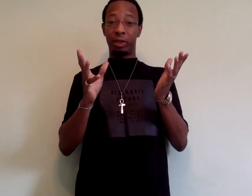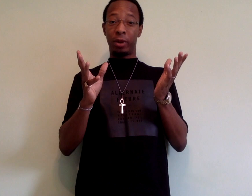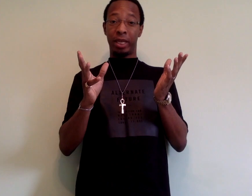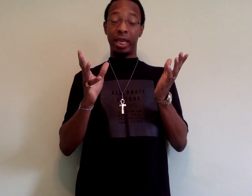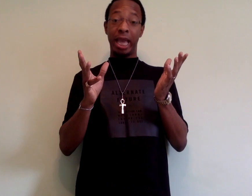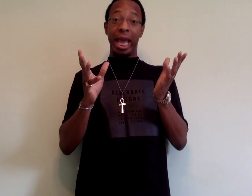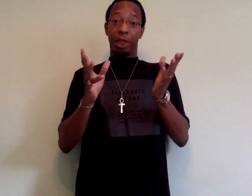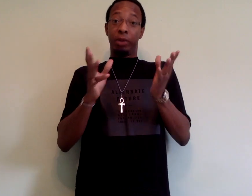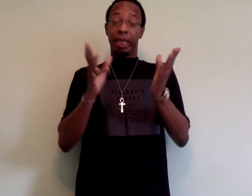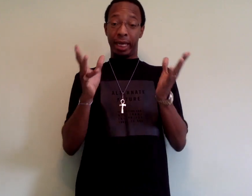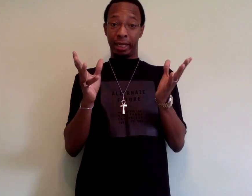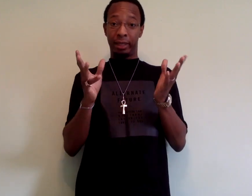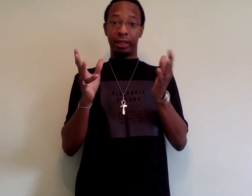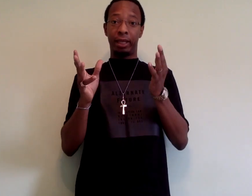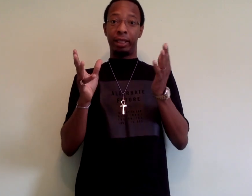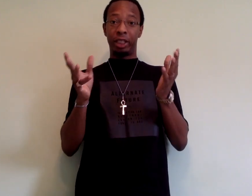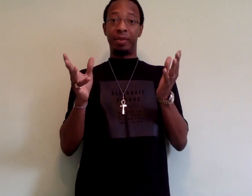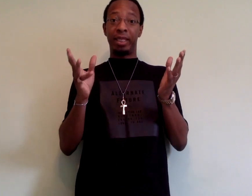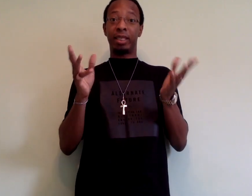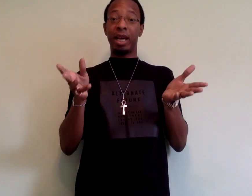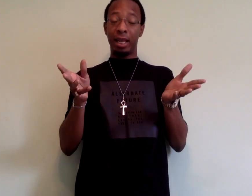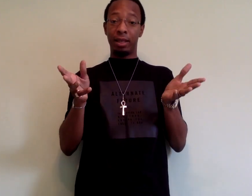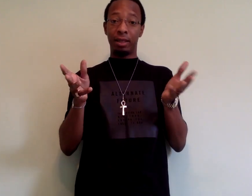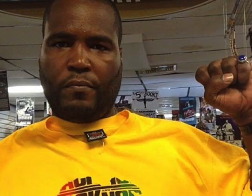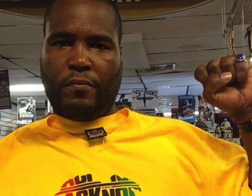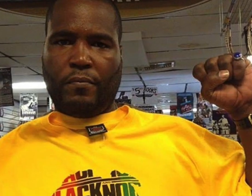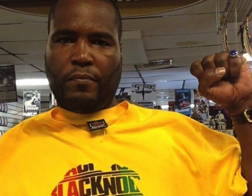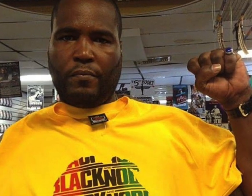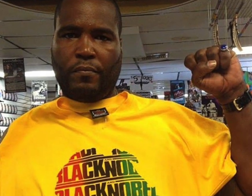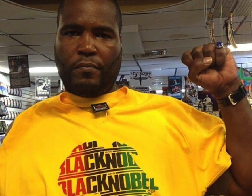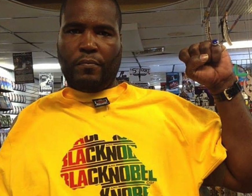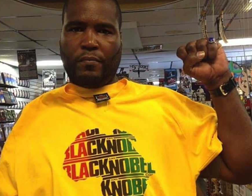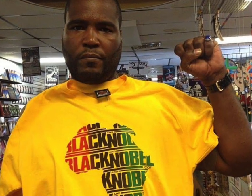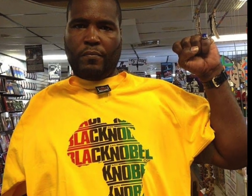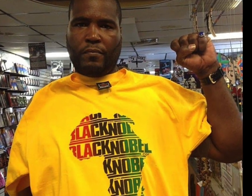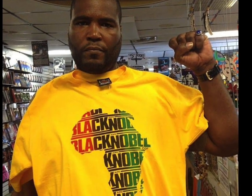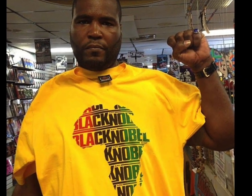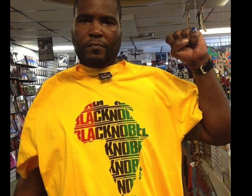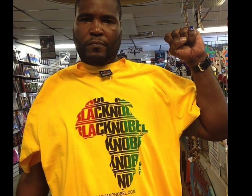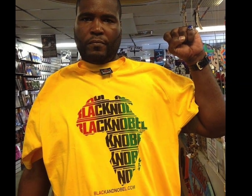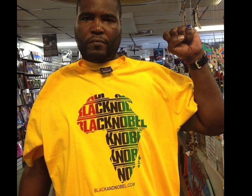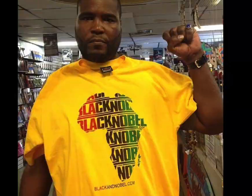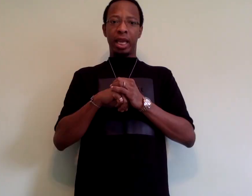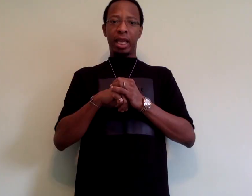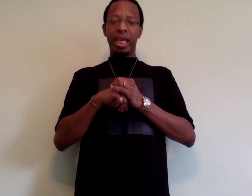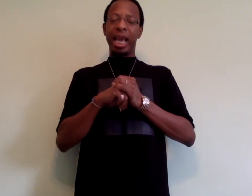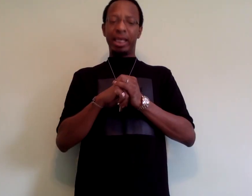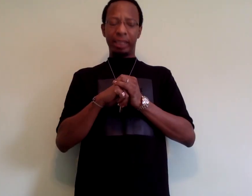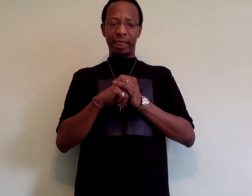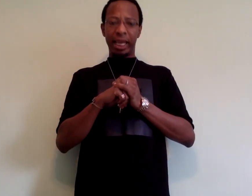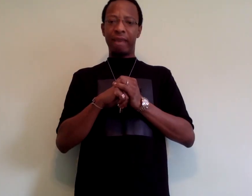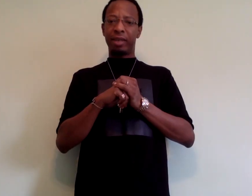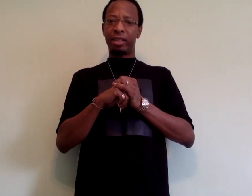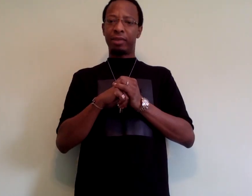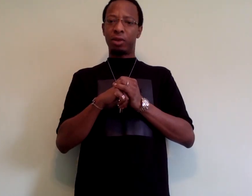to whether he actually is a legitimate scholar, Dr. Umar Johnson. He actually gave an interview,